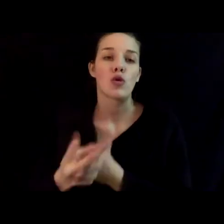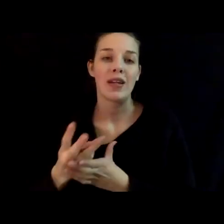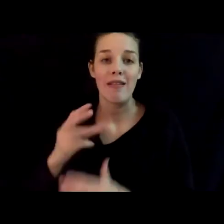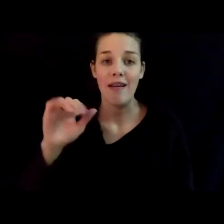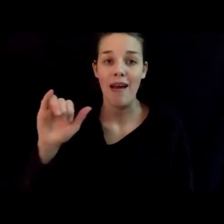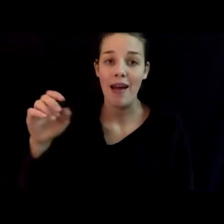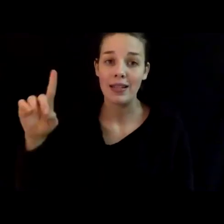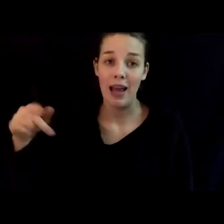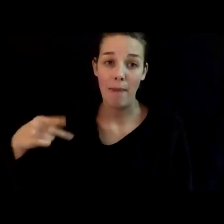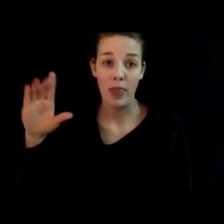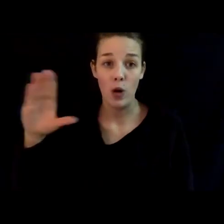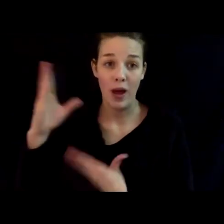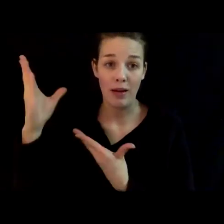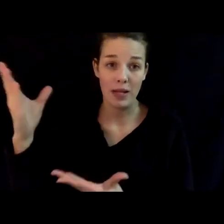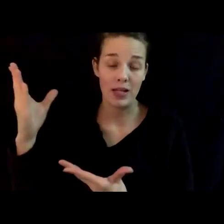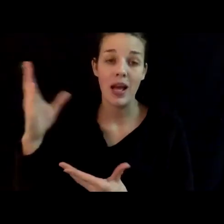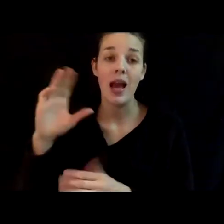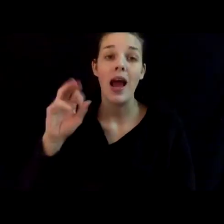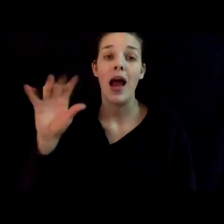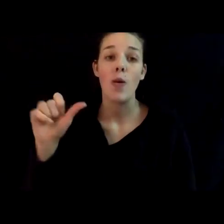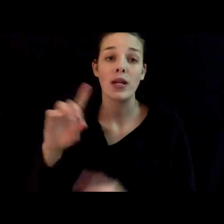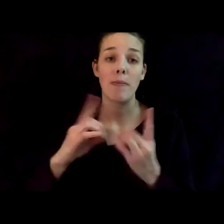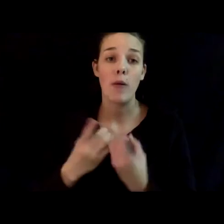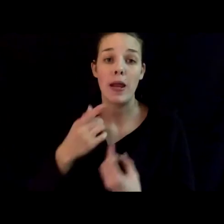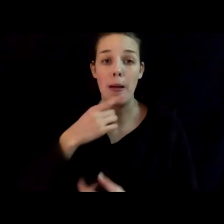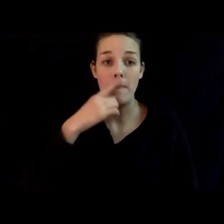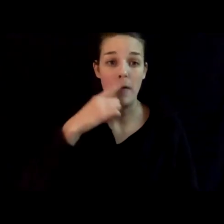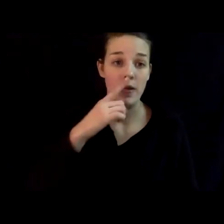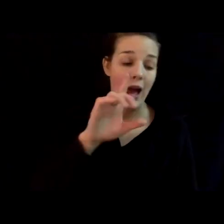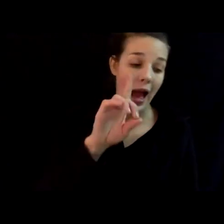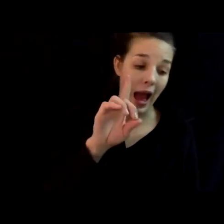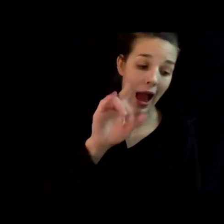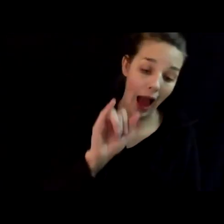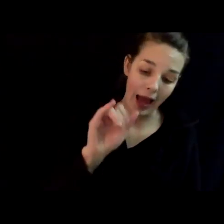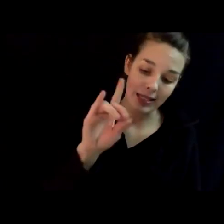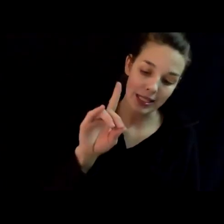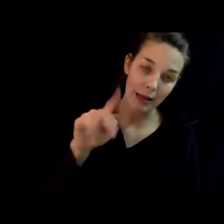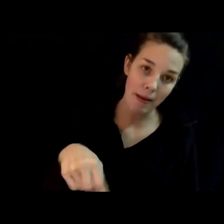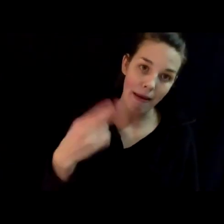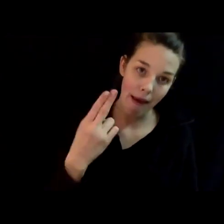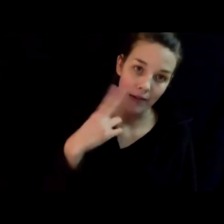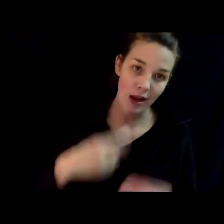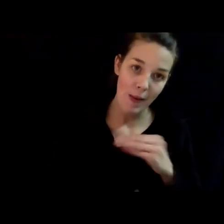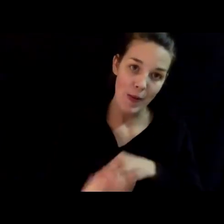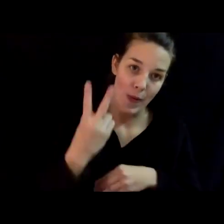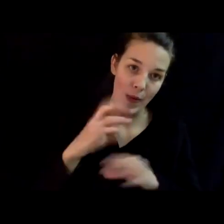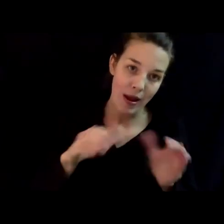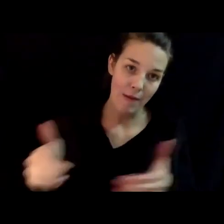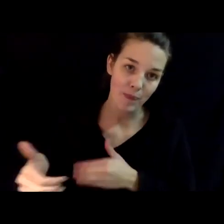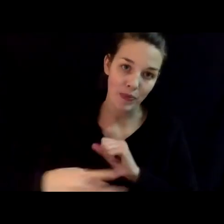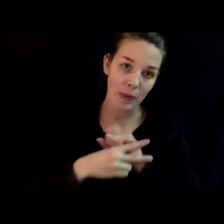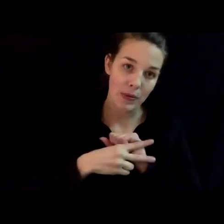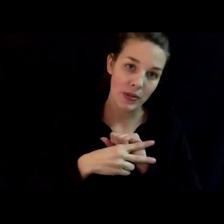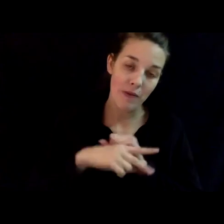recommendation, our Department of Public Health added two categories to preserve public health